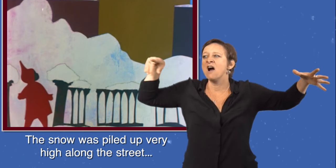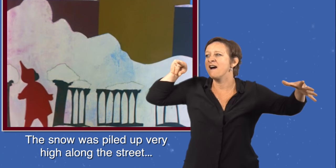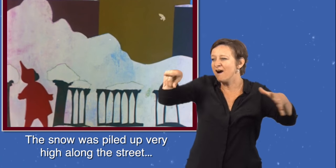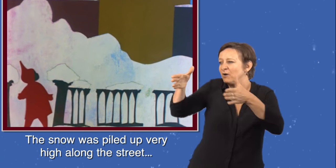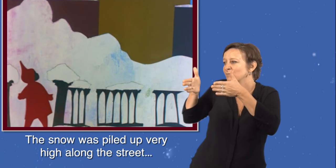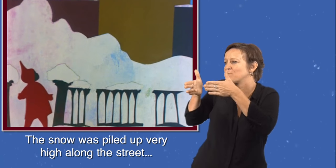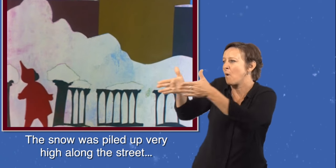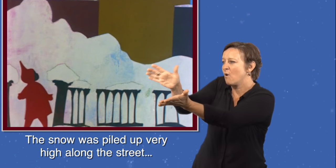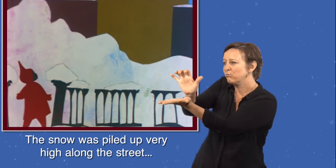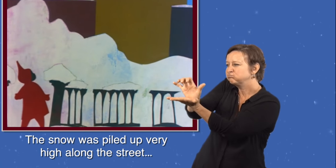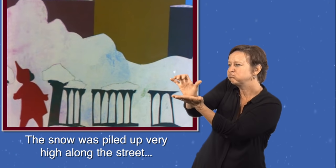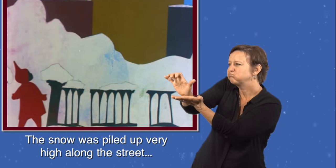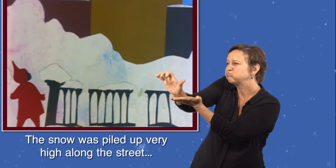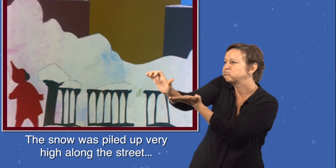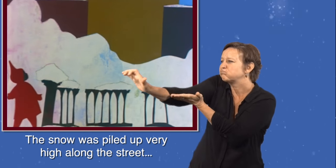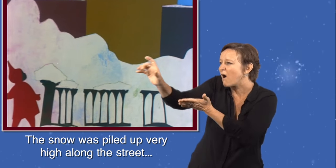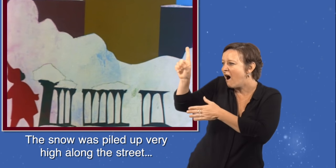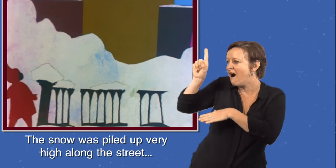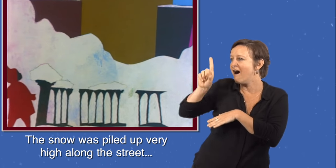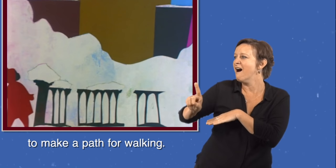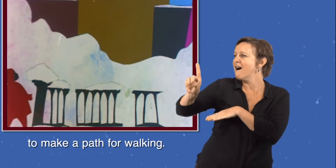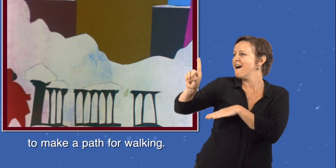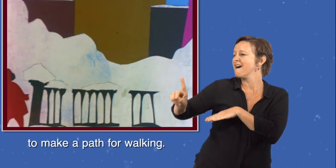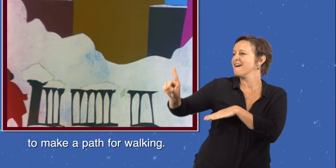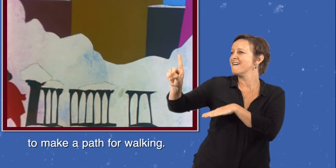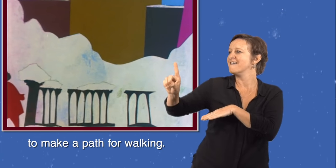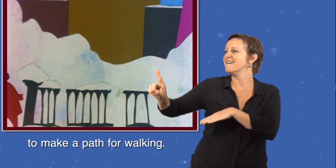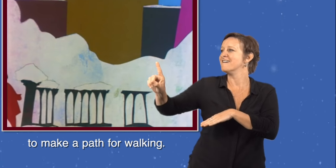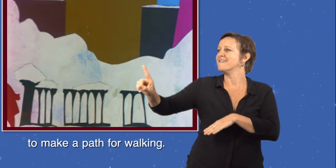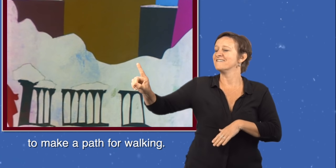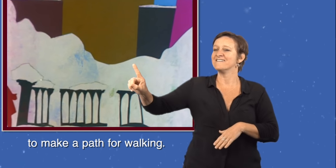very high along the street to make a path for walking.